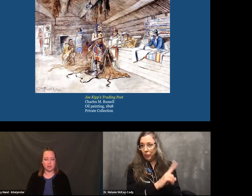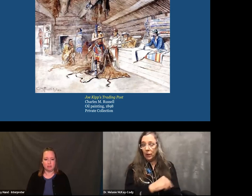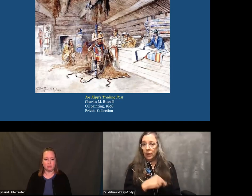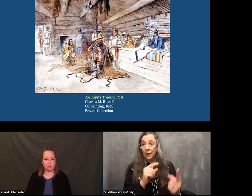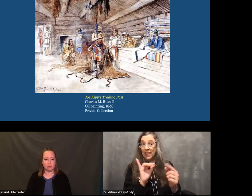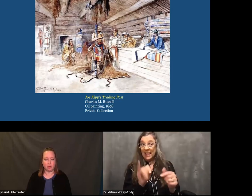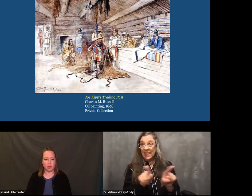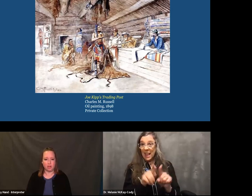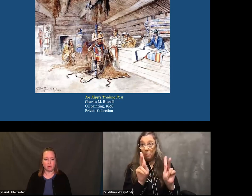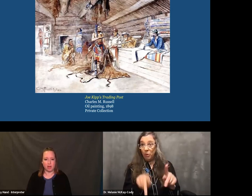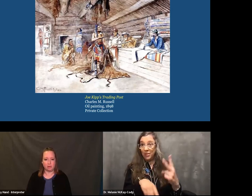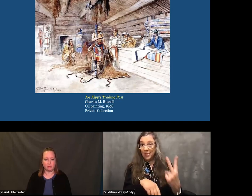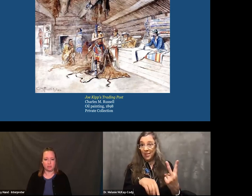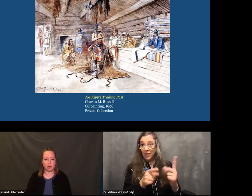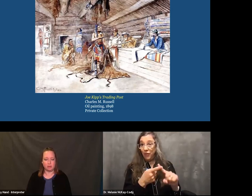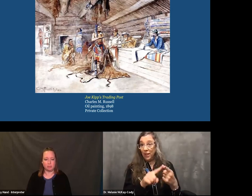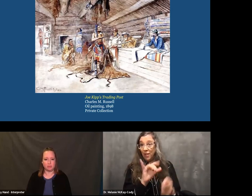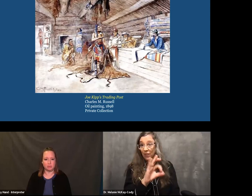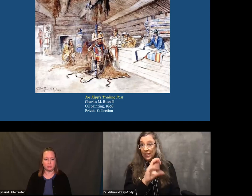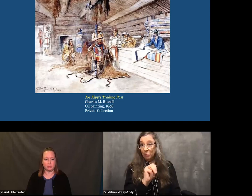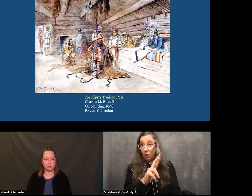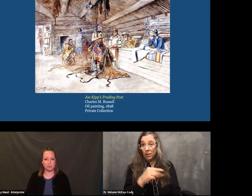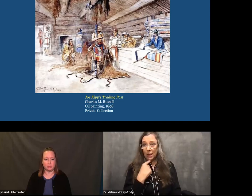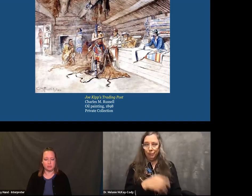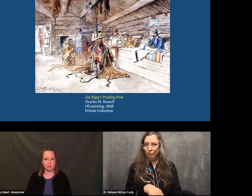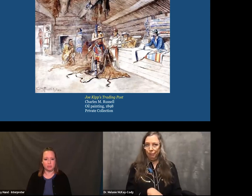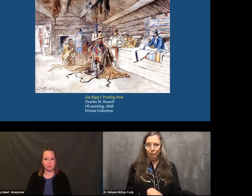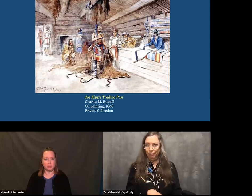So they leave and go out of the trading post.